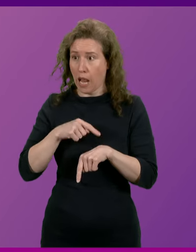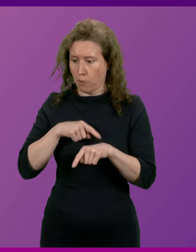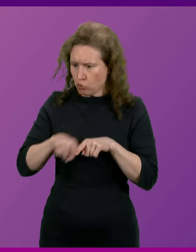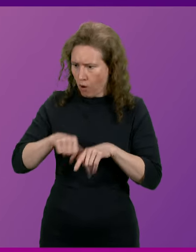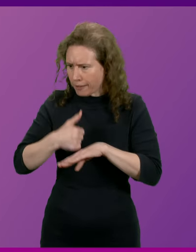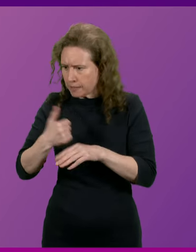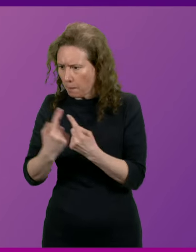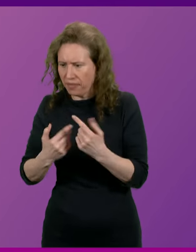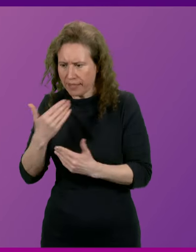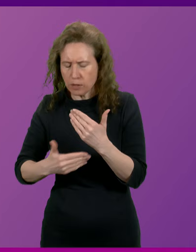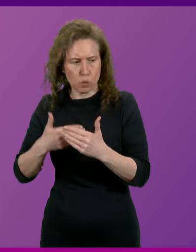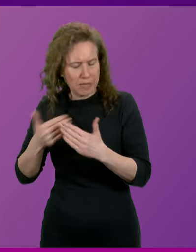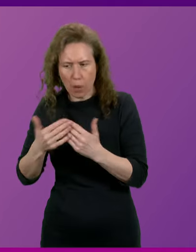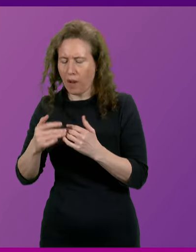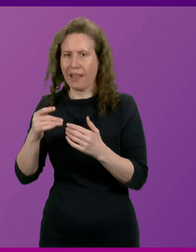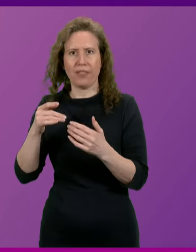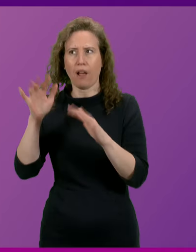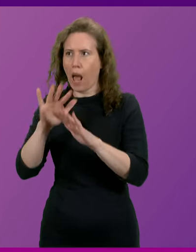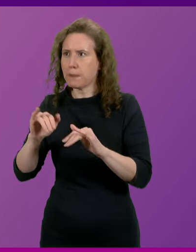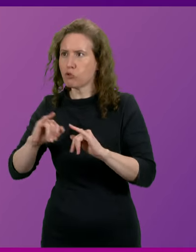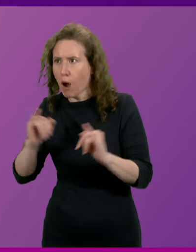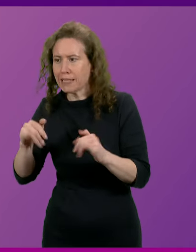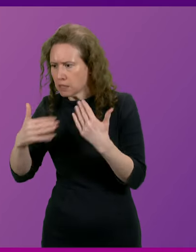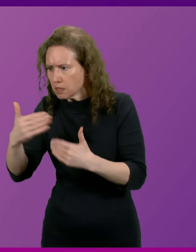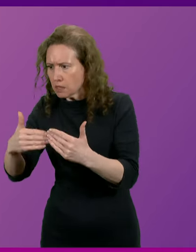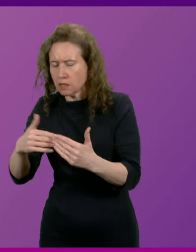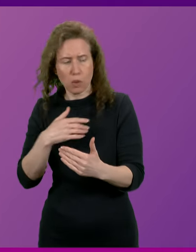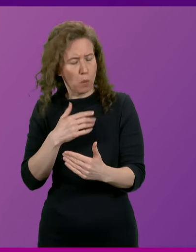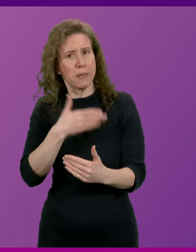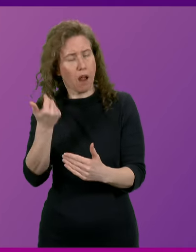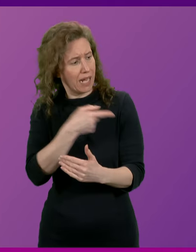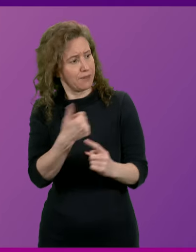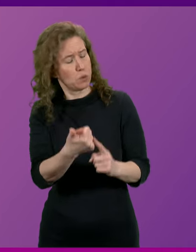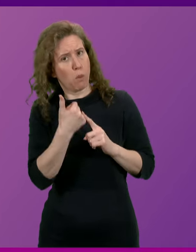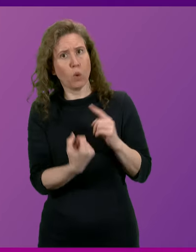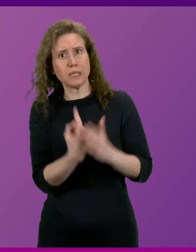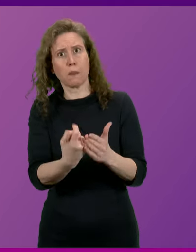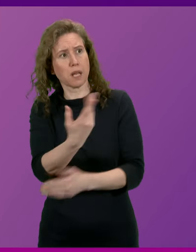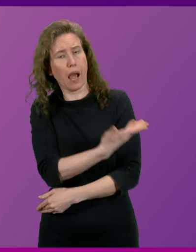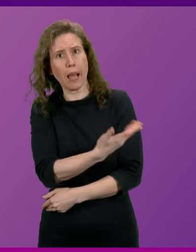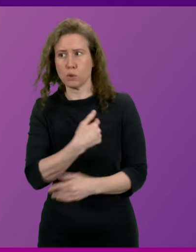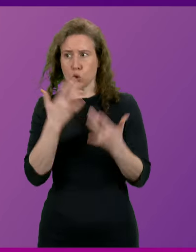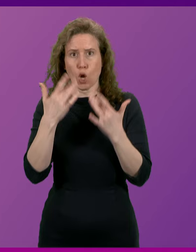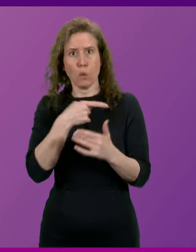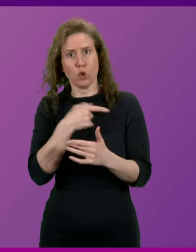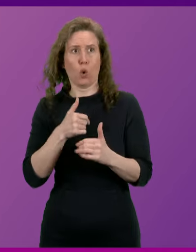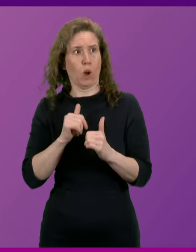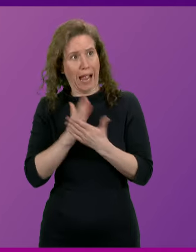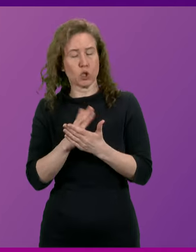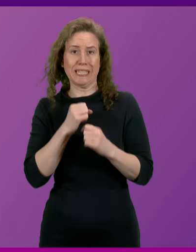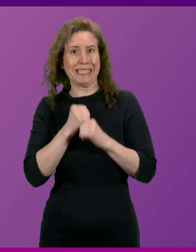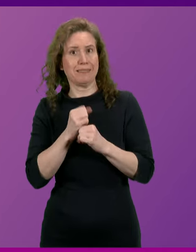tackle the climate crisis, that Anna Sarwar actually supported it and demonstrated he's serious about tackling the climate emergency?